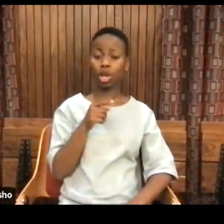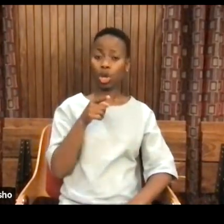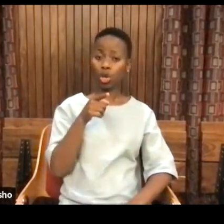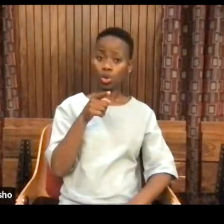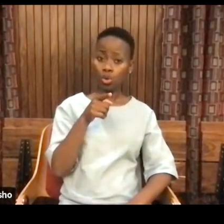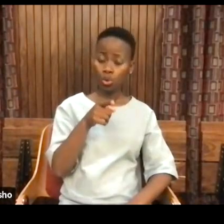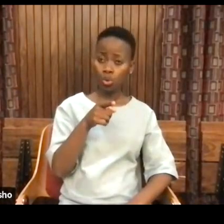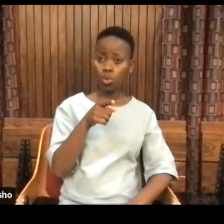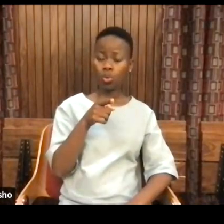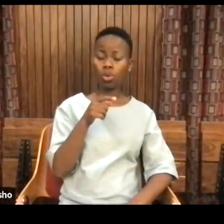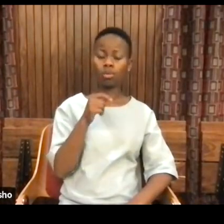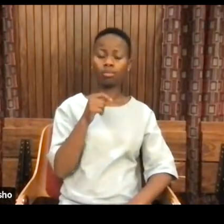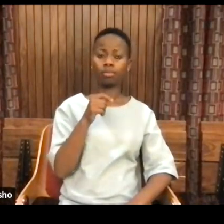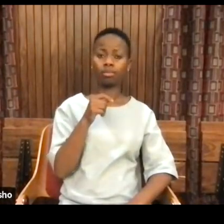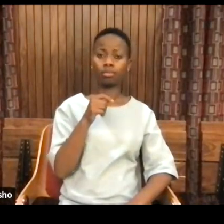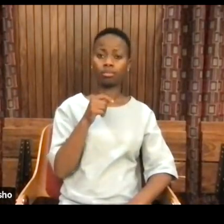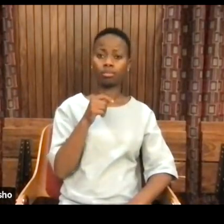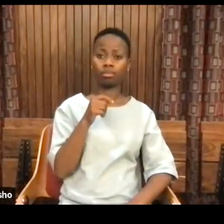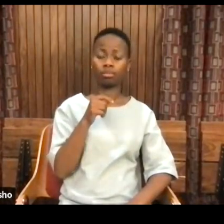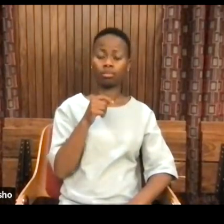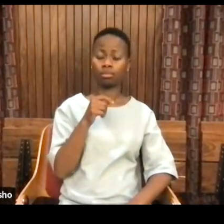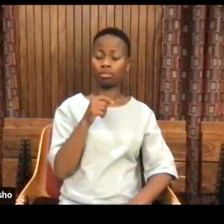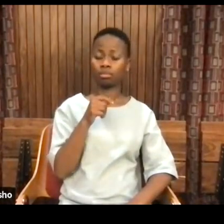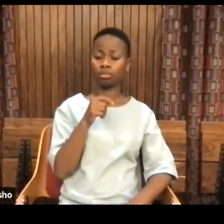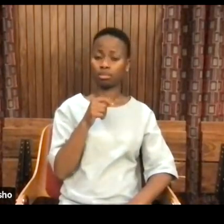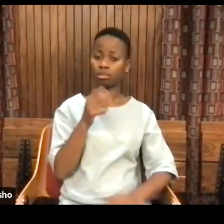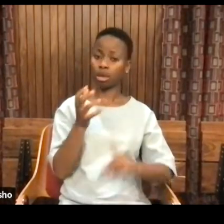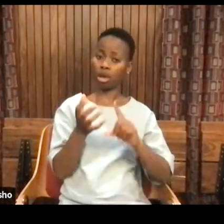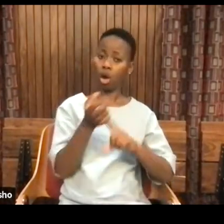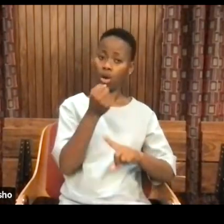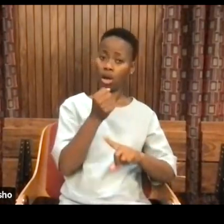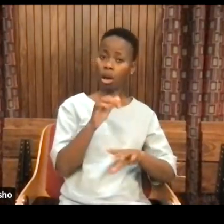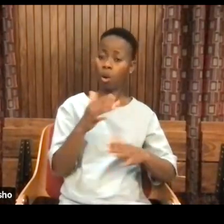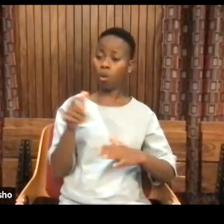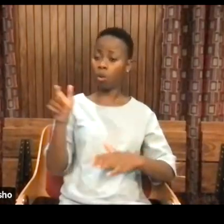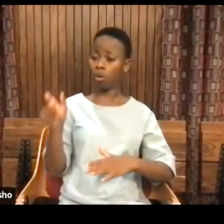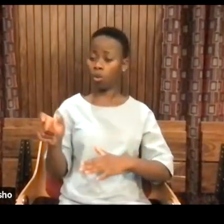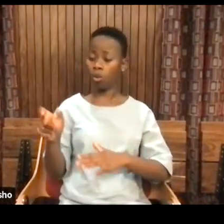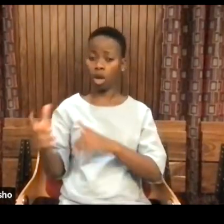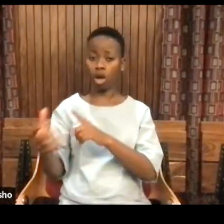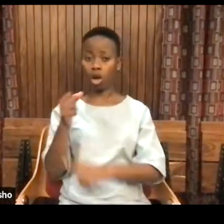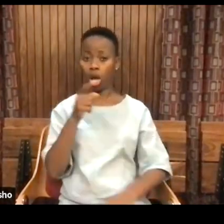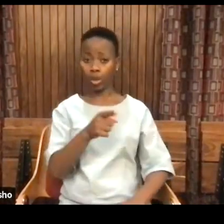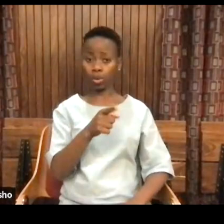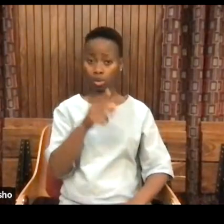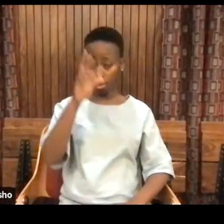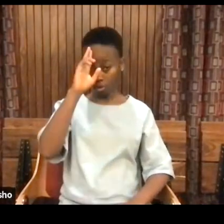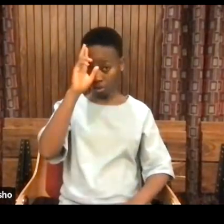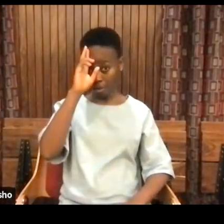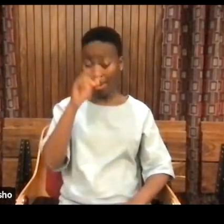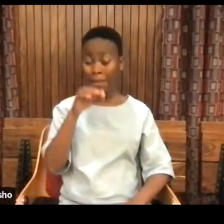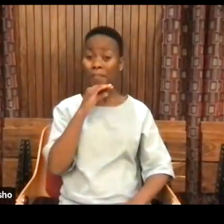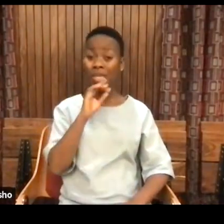be conquered. Well, the moral correlate is either you're a victim or a victimizer.